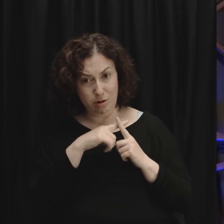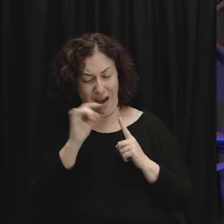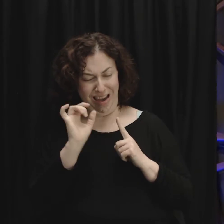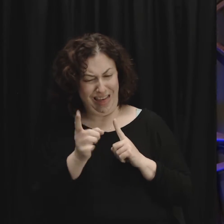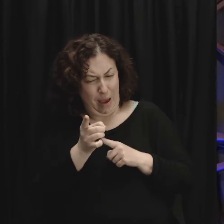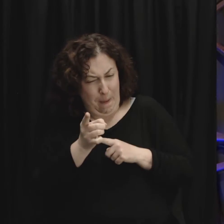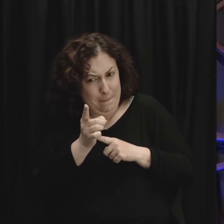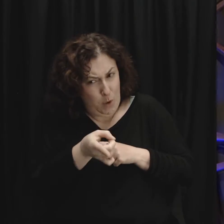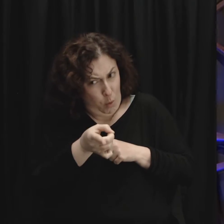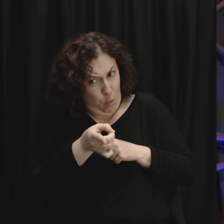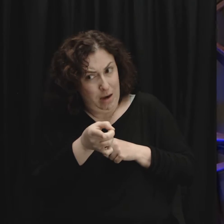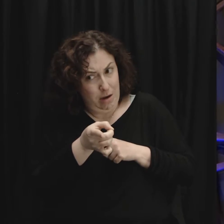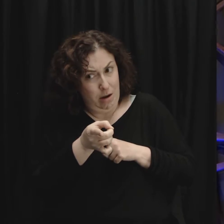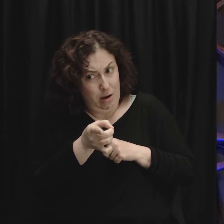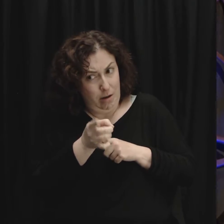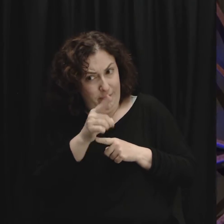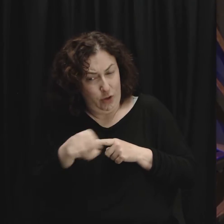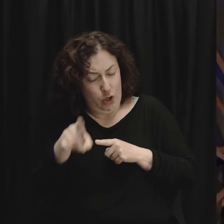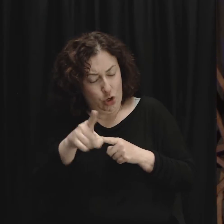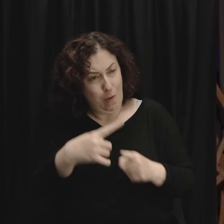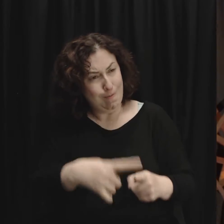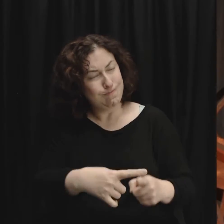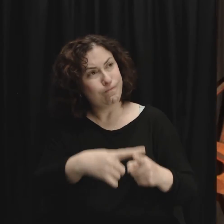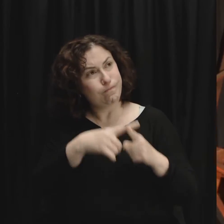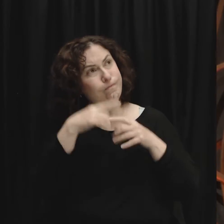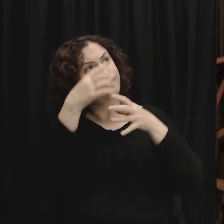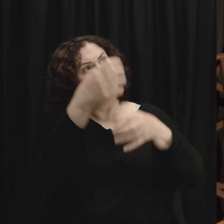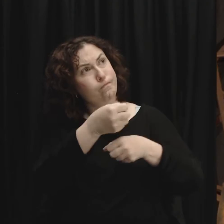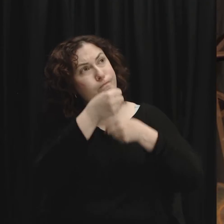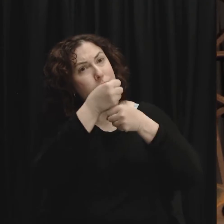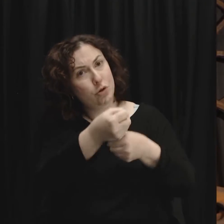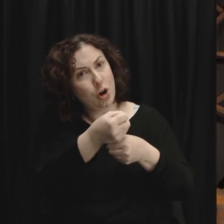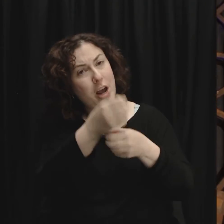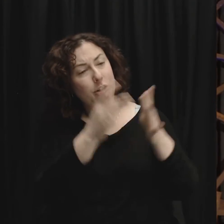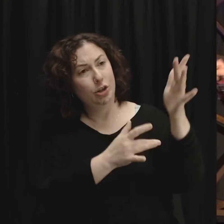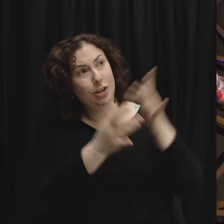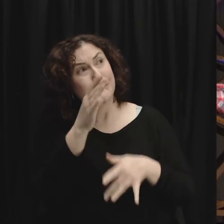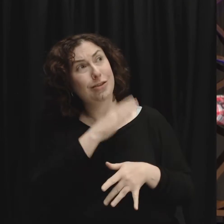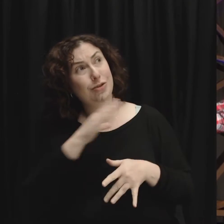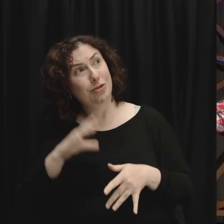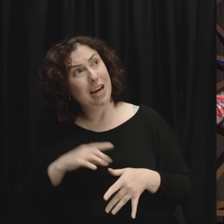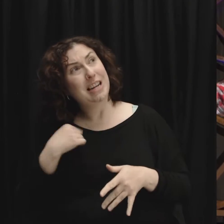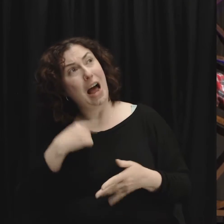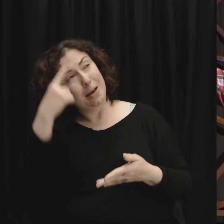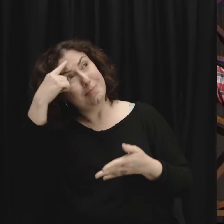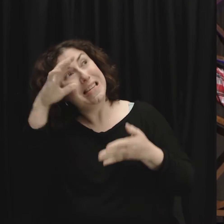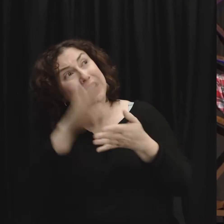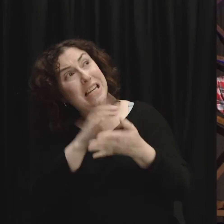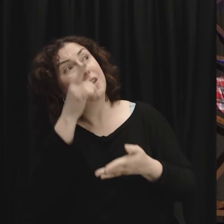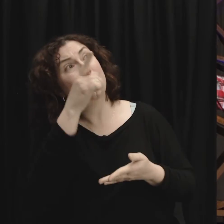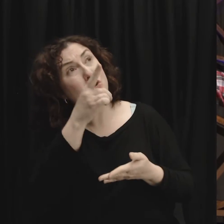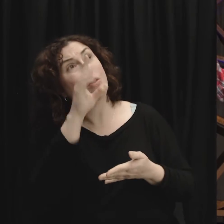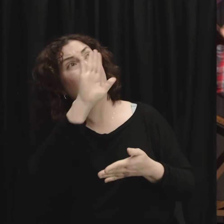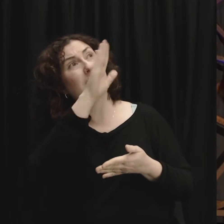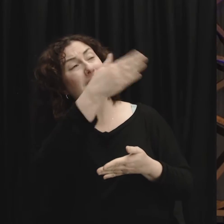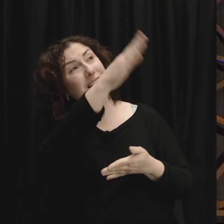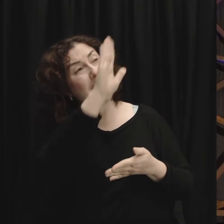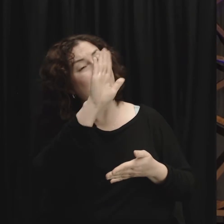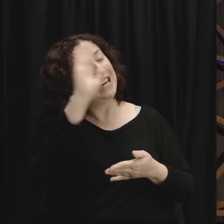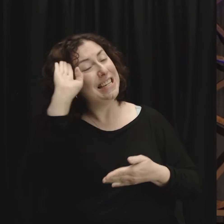moment that you placed your faith in Jesus where you said, Jesus, I believe. You are the Son of God who came to this earth and